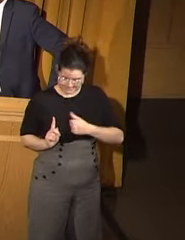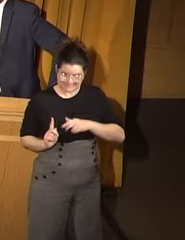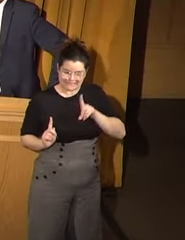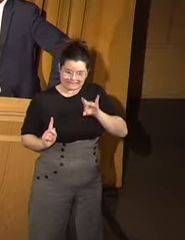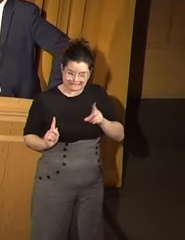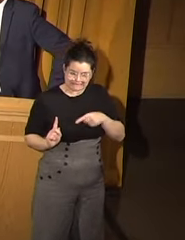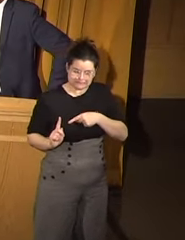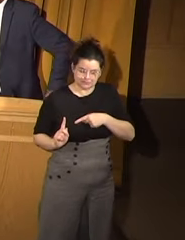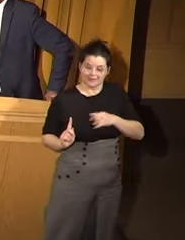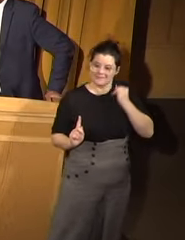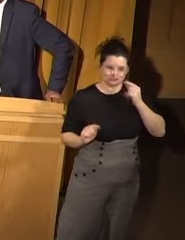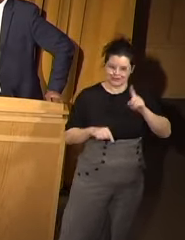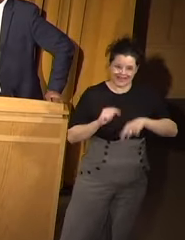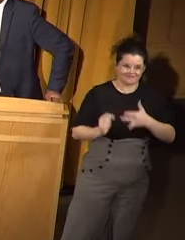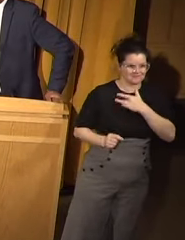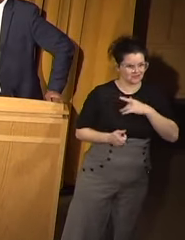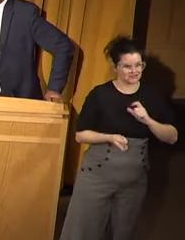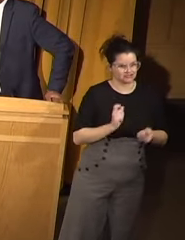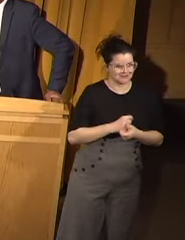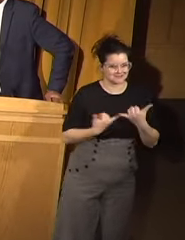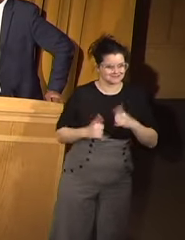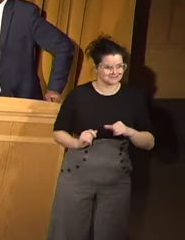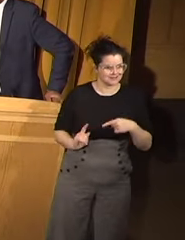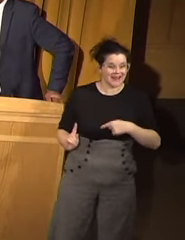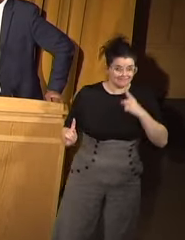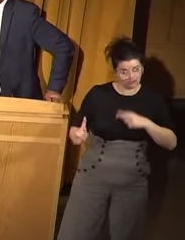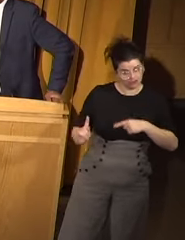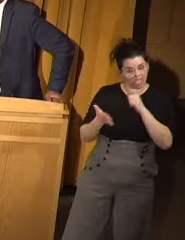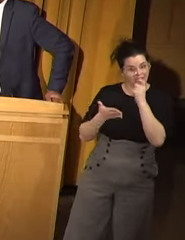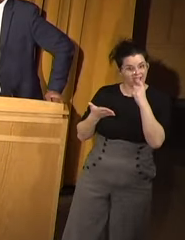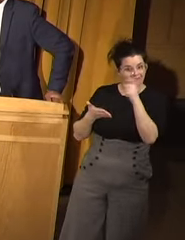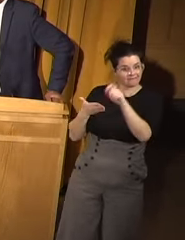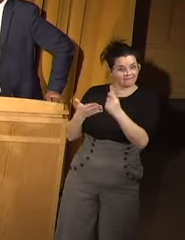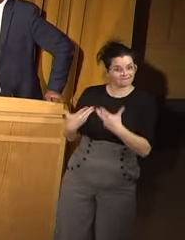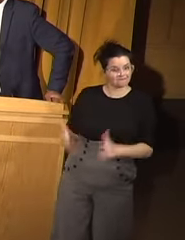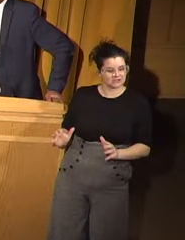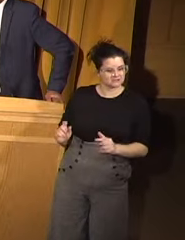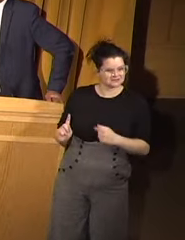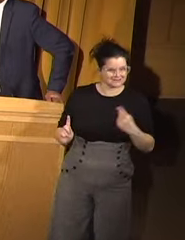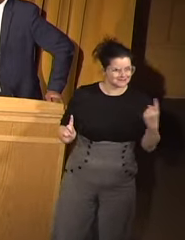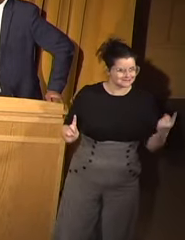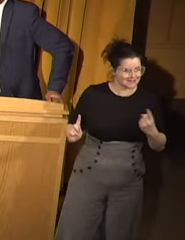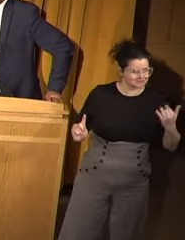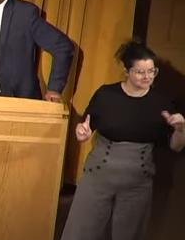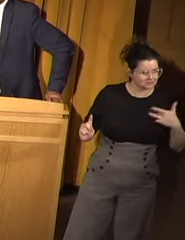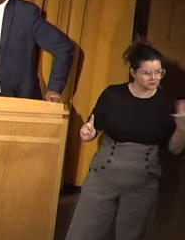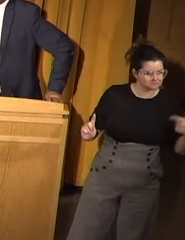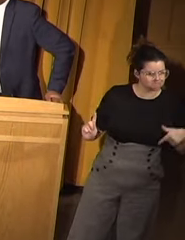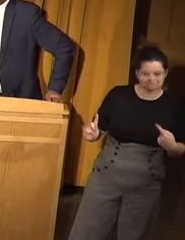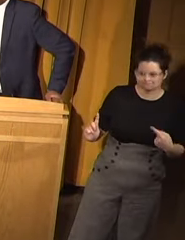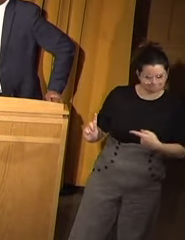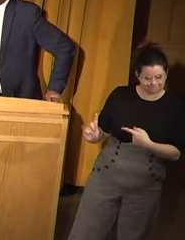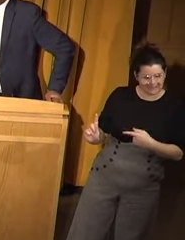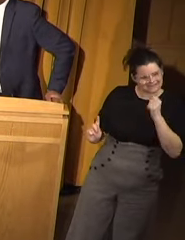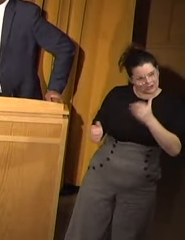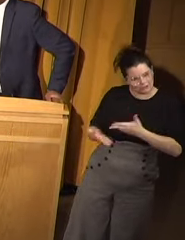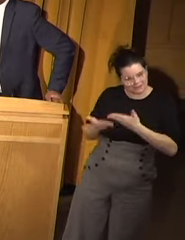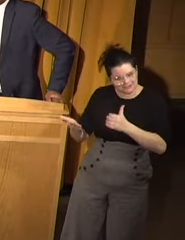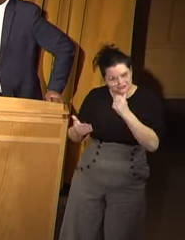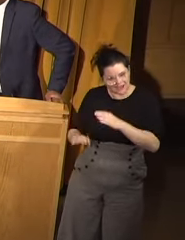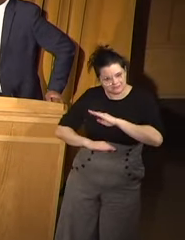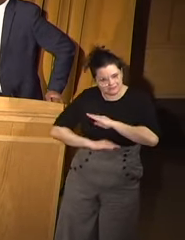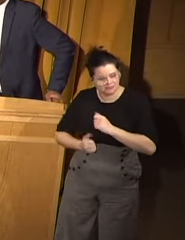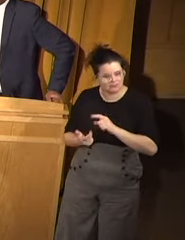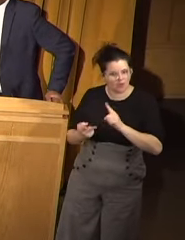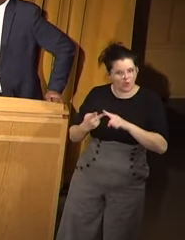did. Because if you can't feel it, it's still, even though they check the box, something's still up. There's something wrong then either with that recommendation, or